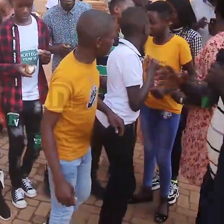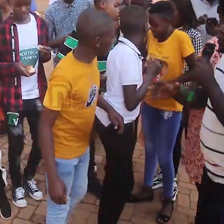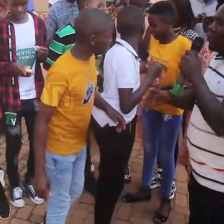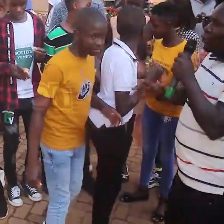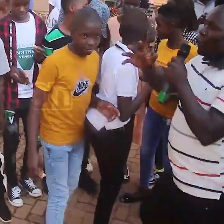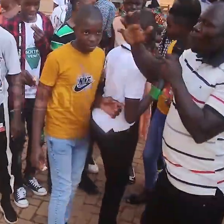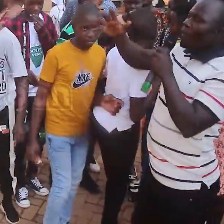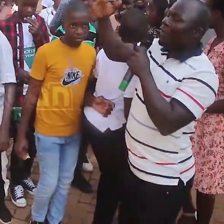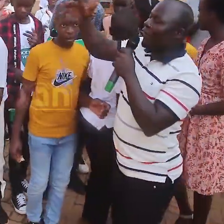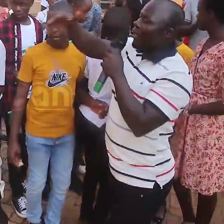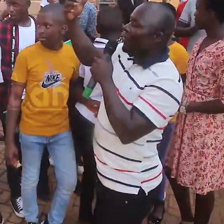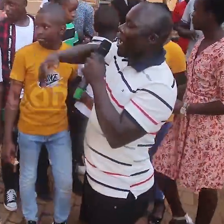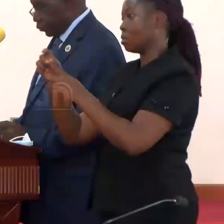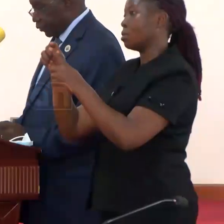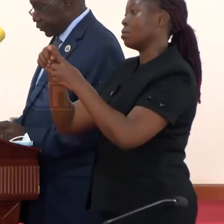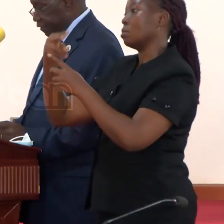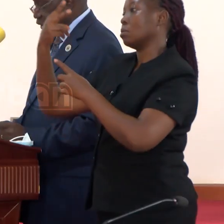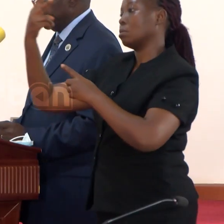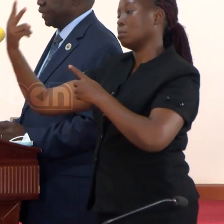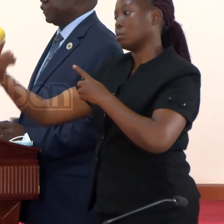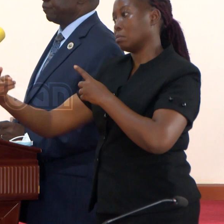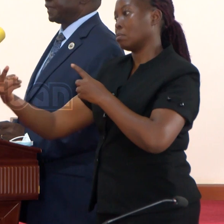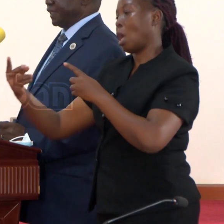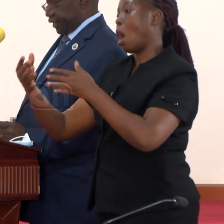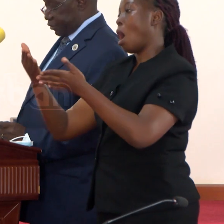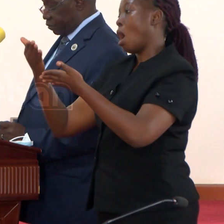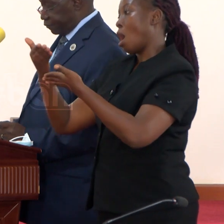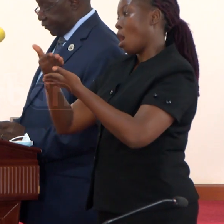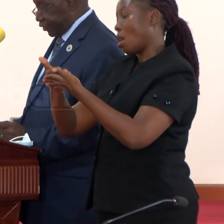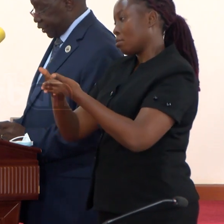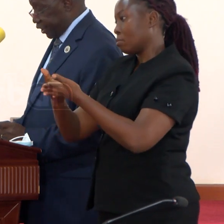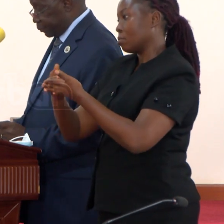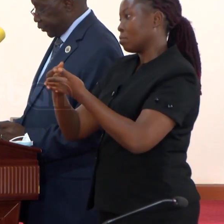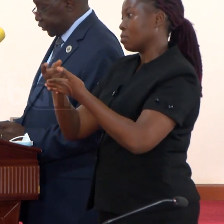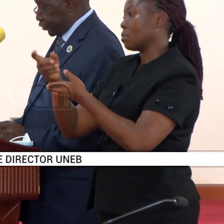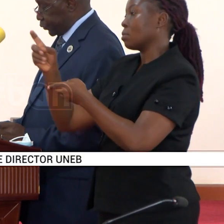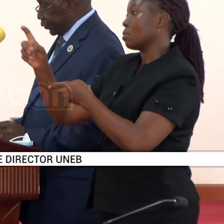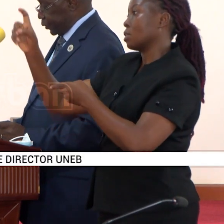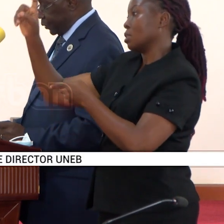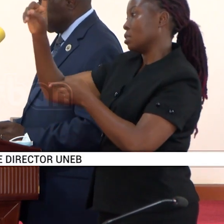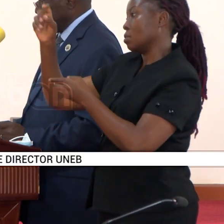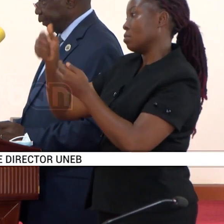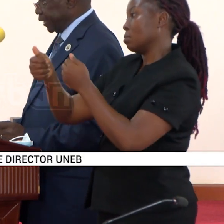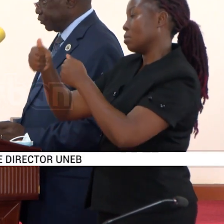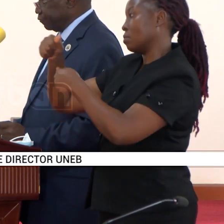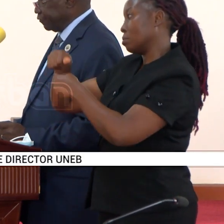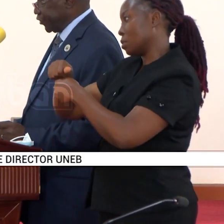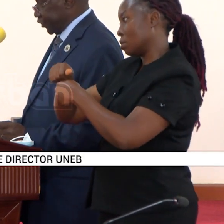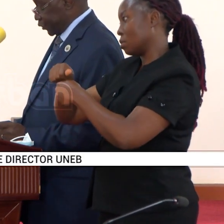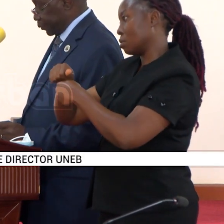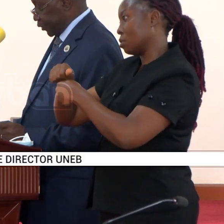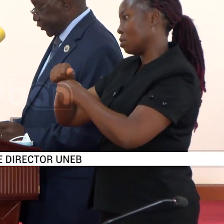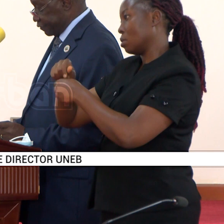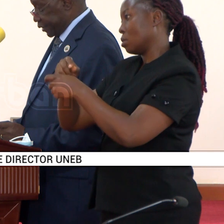examination conducted by UNEV. We also have a cumulative percentage of 58.2%, compared to